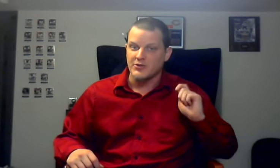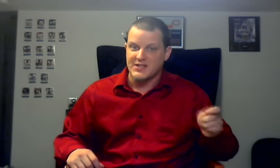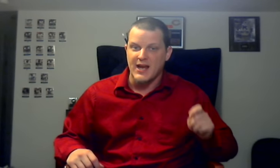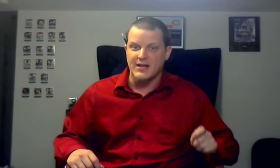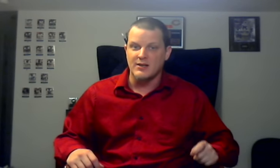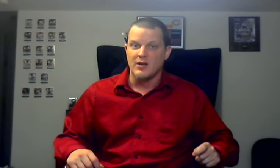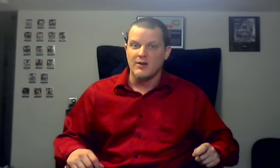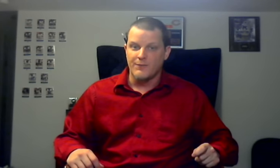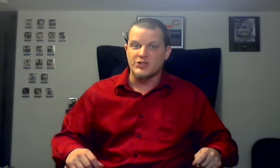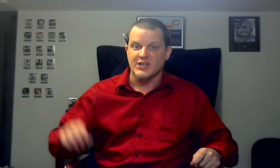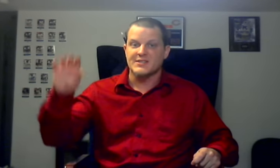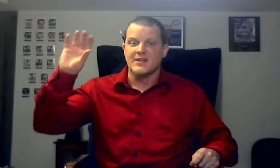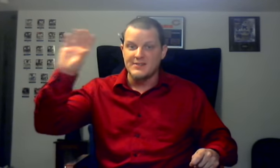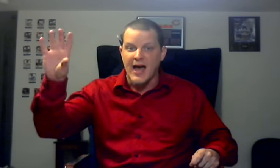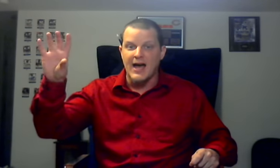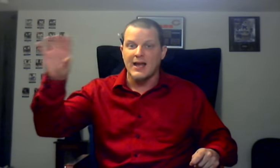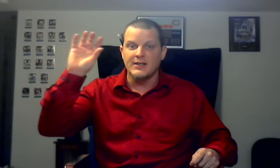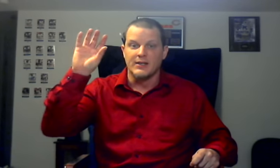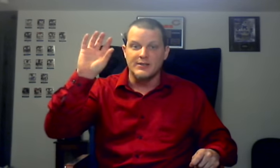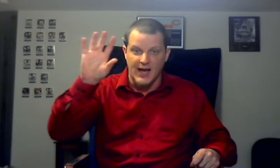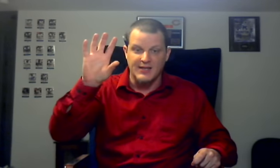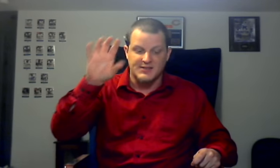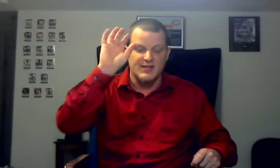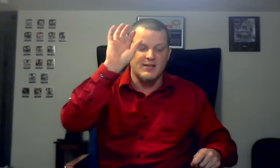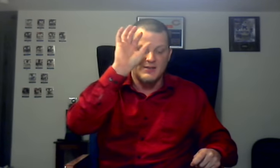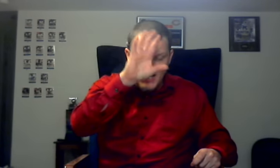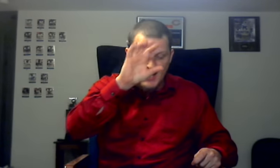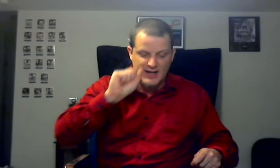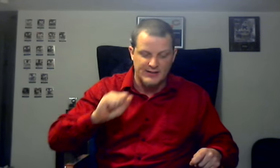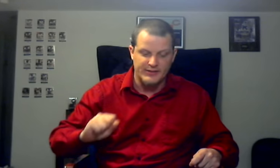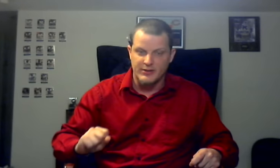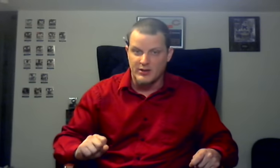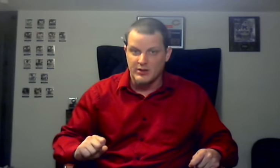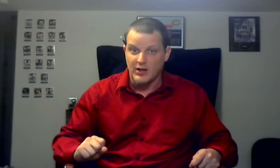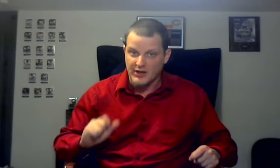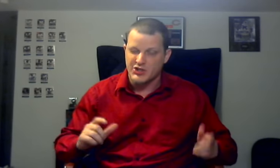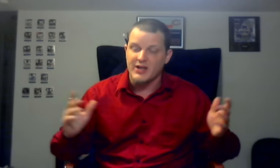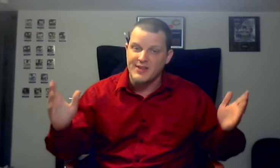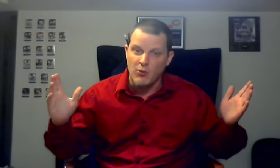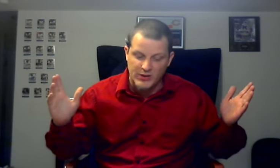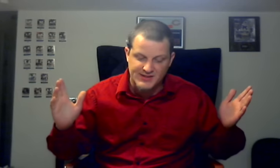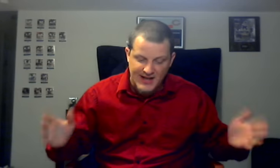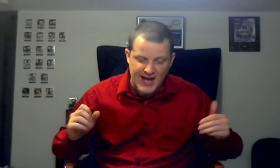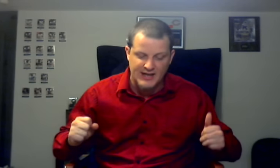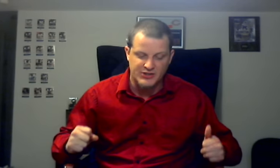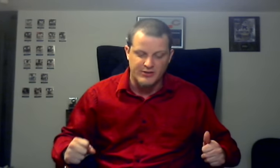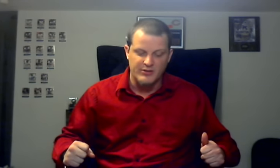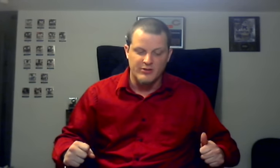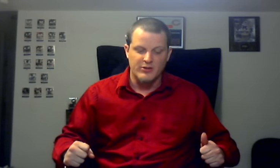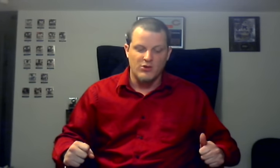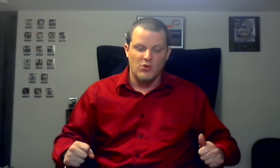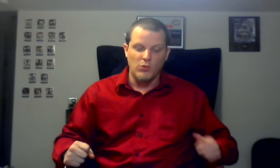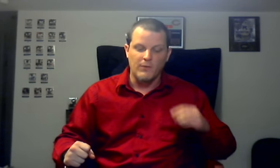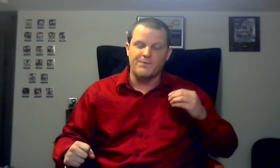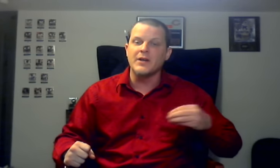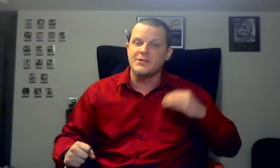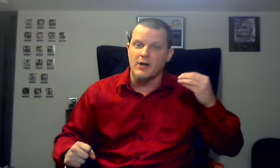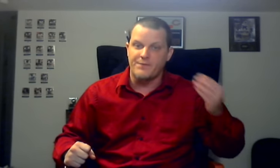entertained for just $9.99. A check that once cashed will fund our